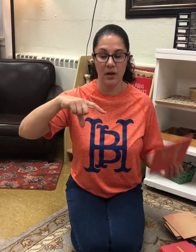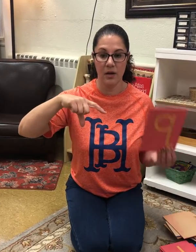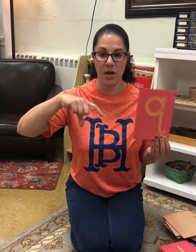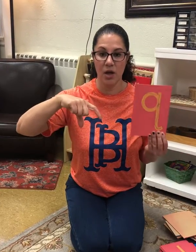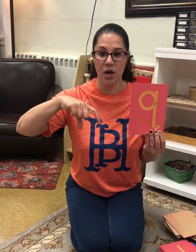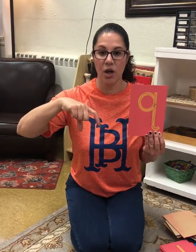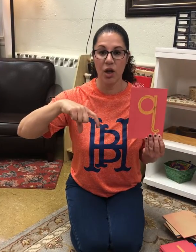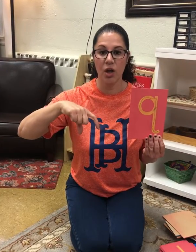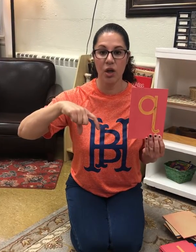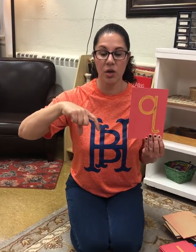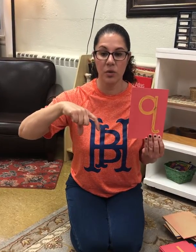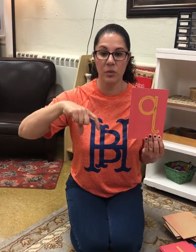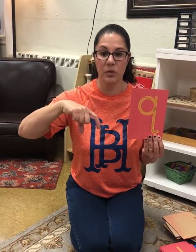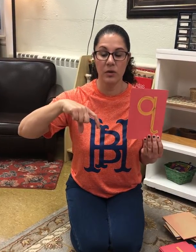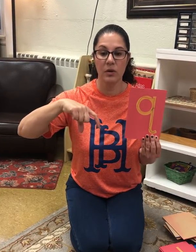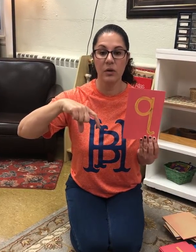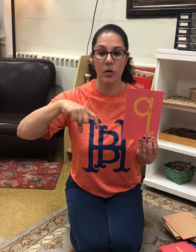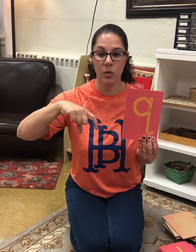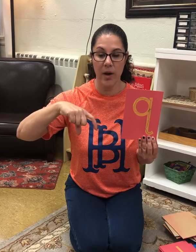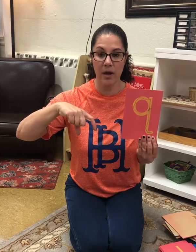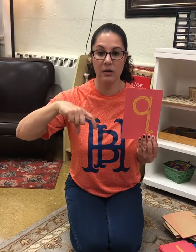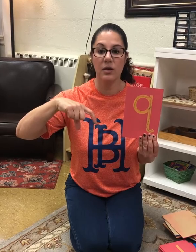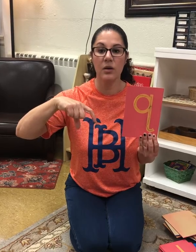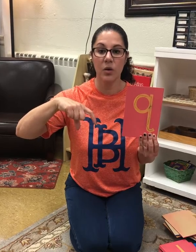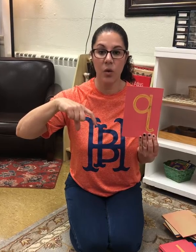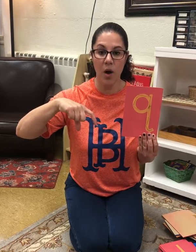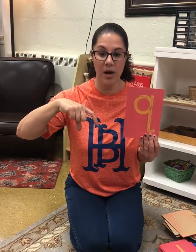Q, quail, quh.